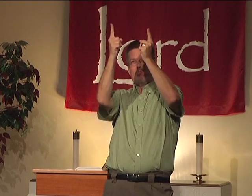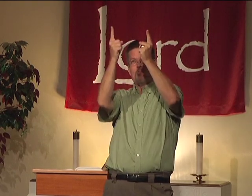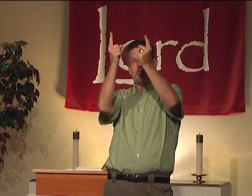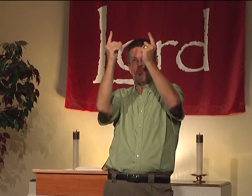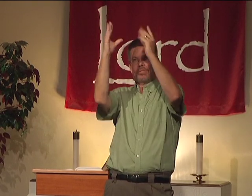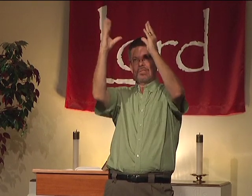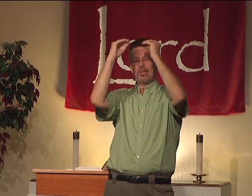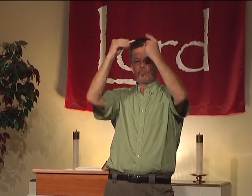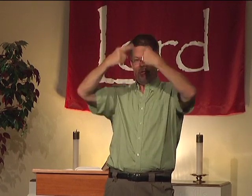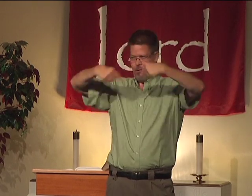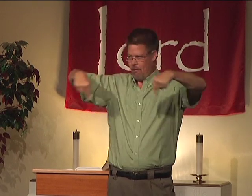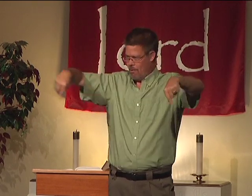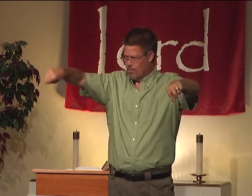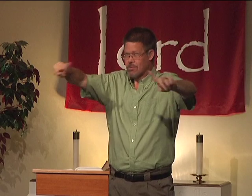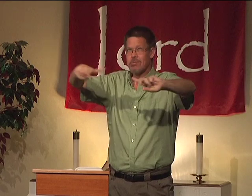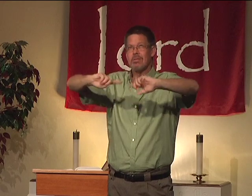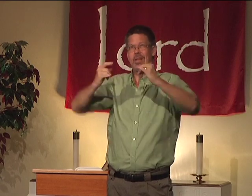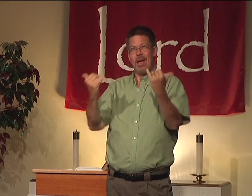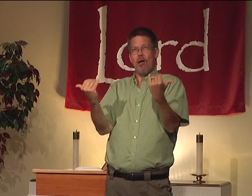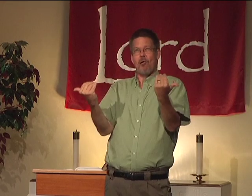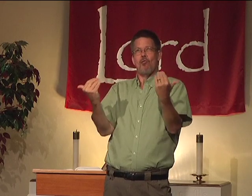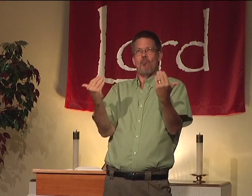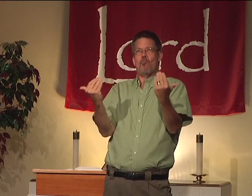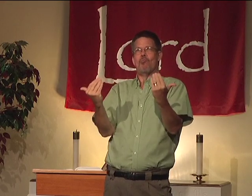I'm asking you to teach us now.